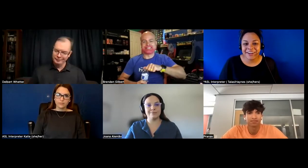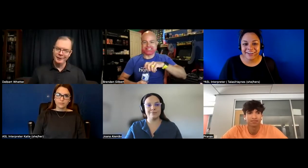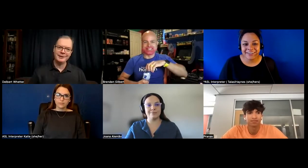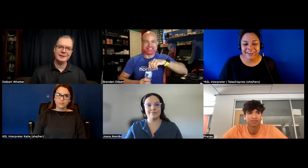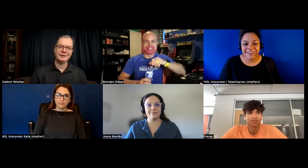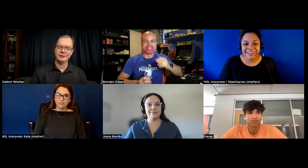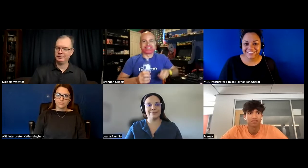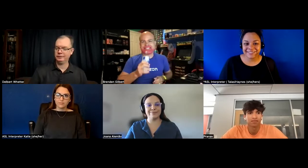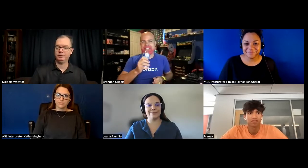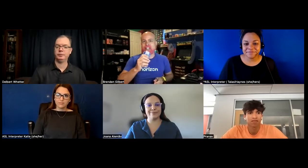anyone else